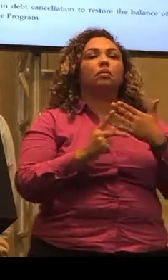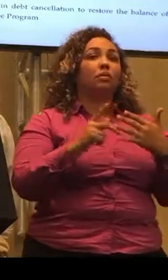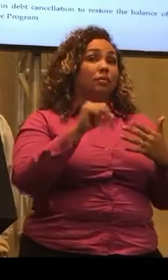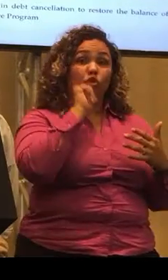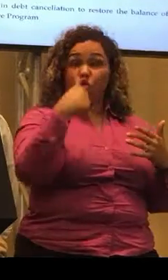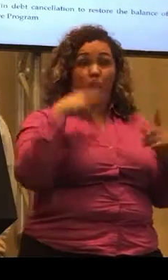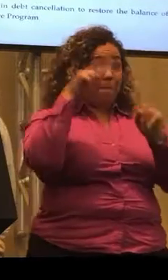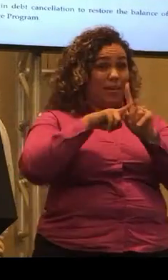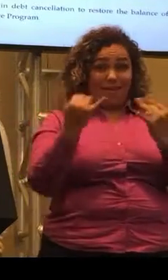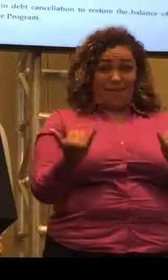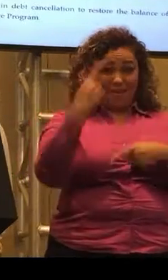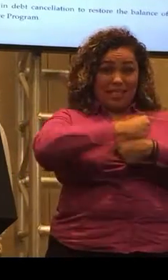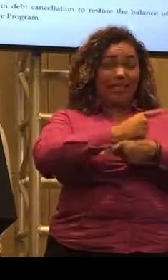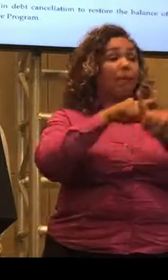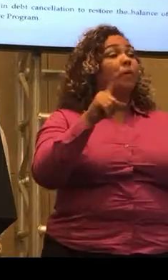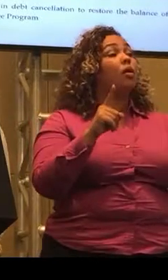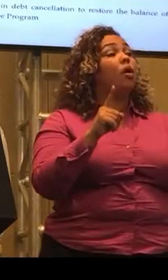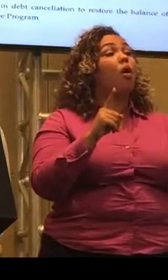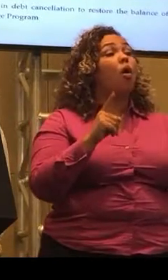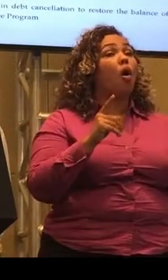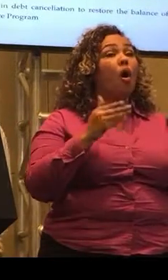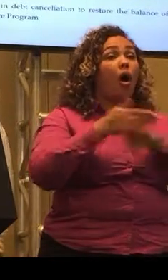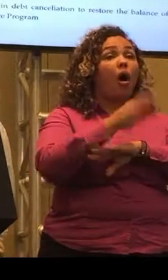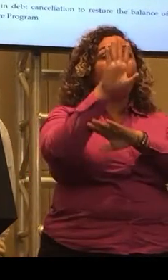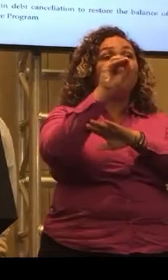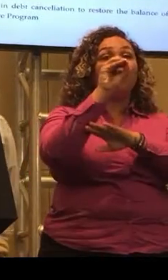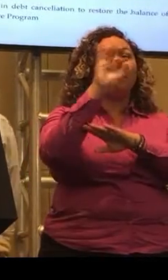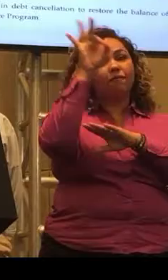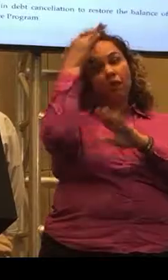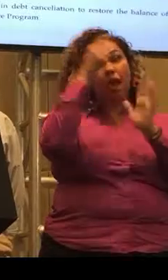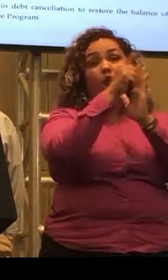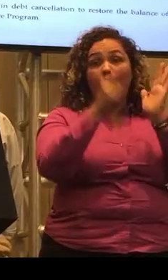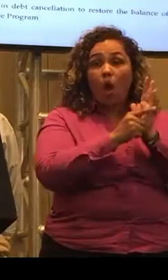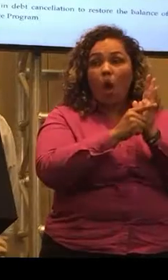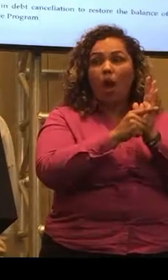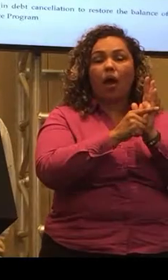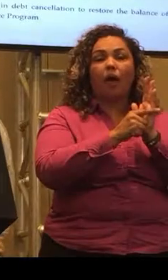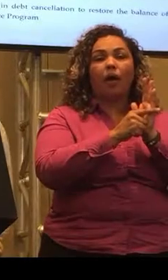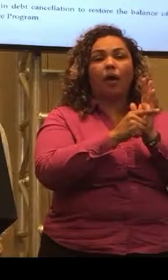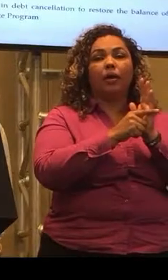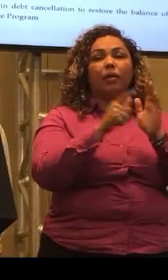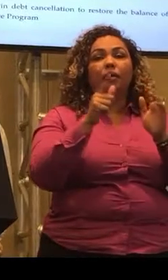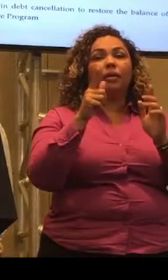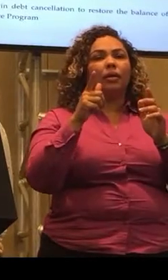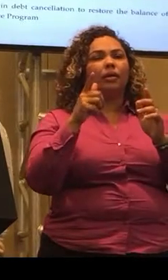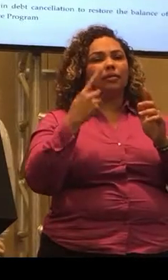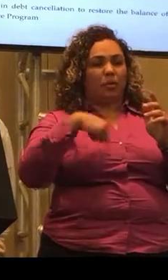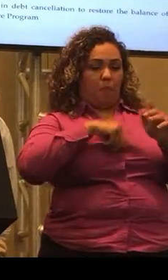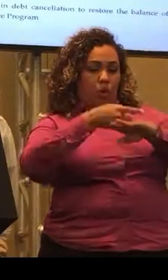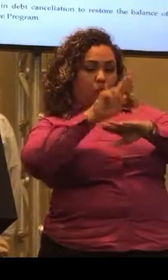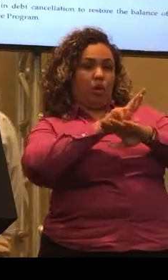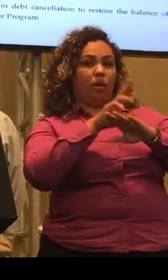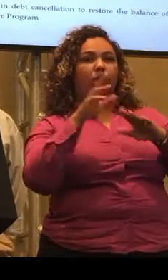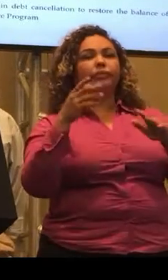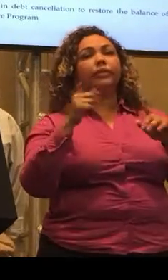not apply, or more than 40 federal laws that treat Puerto Rico differently from the states,